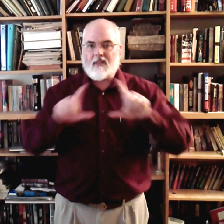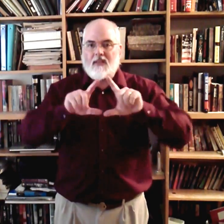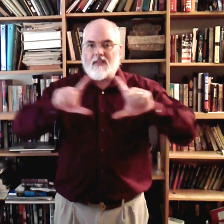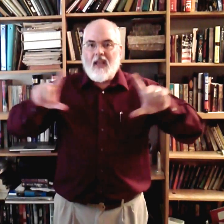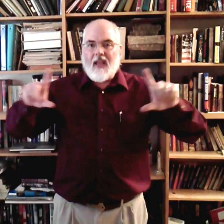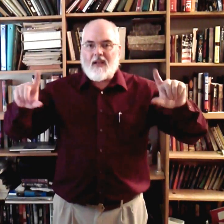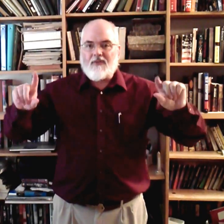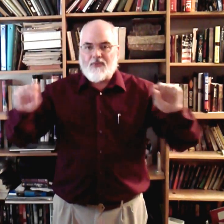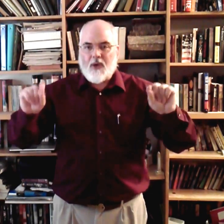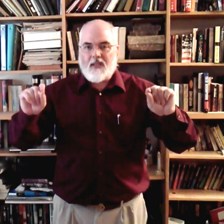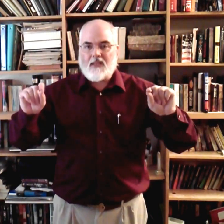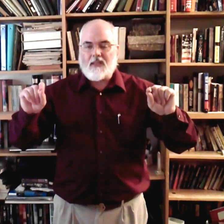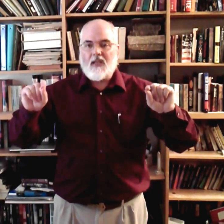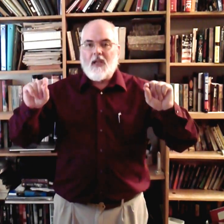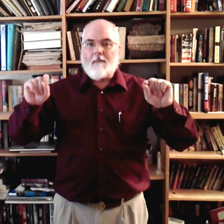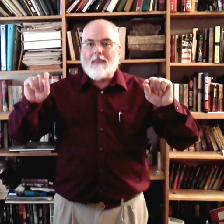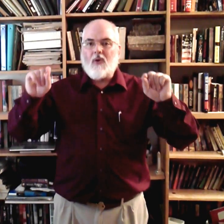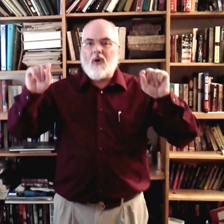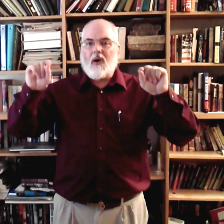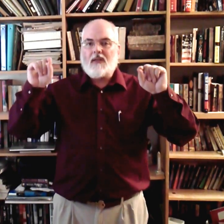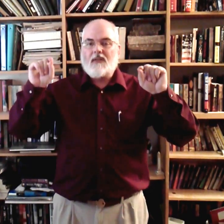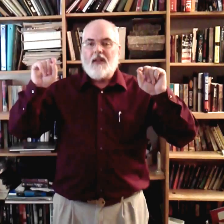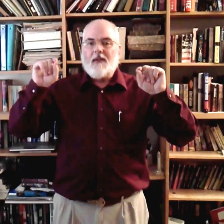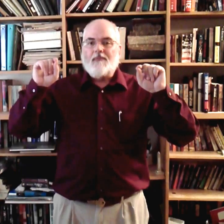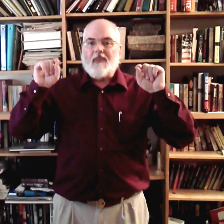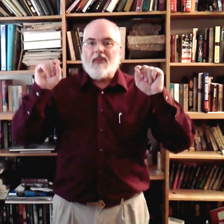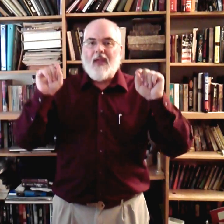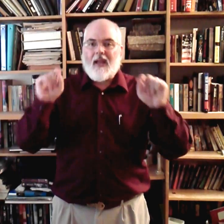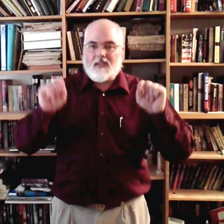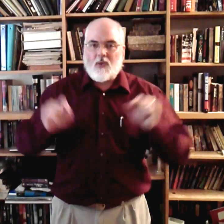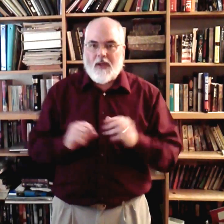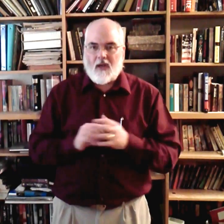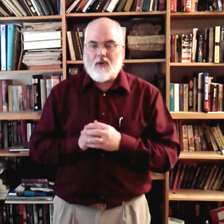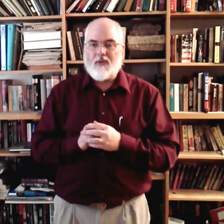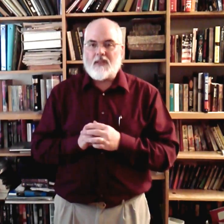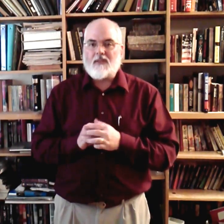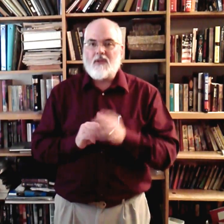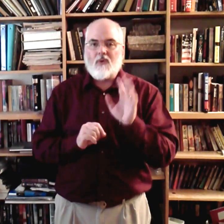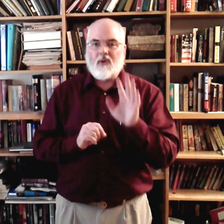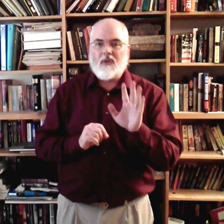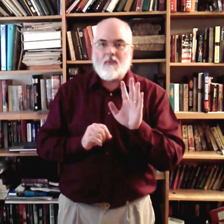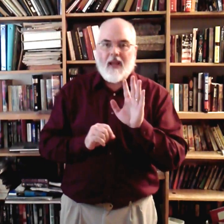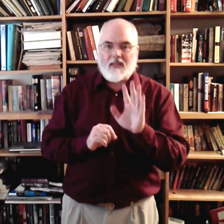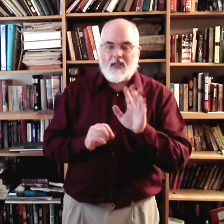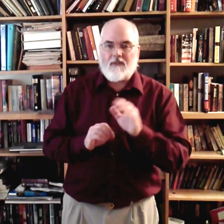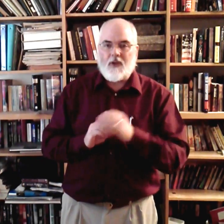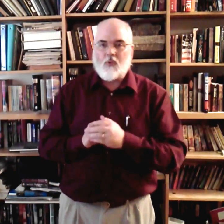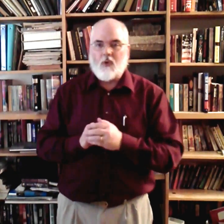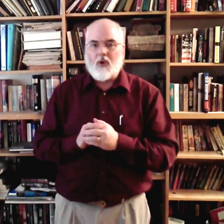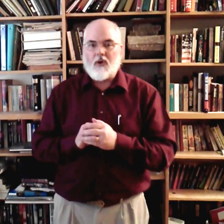and in phrases because that is the way to learn this. Don't learn them as individual words.